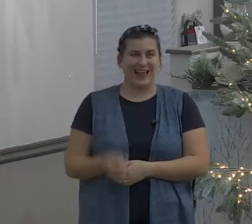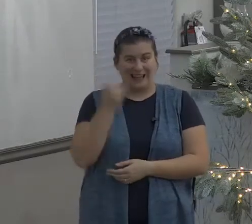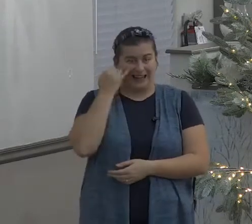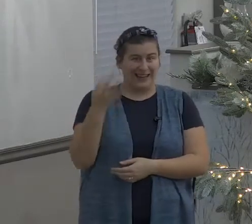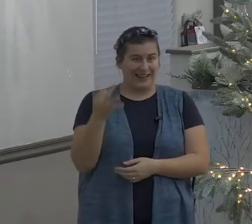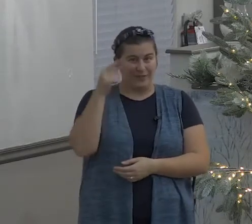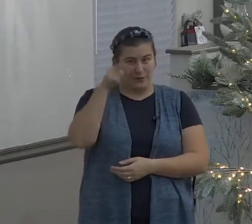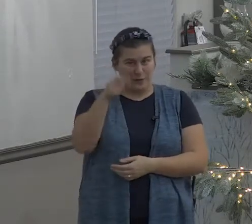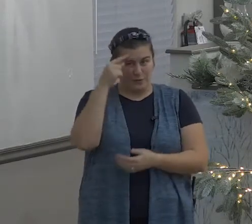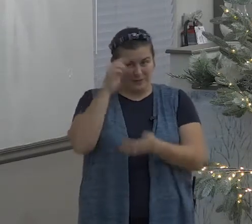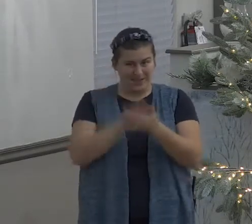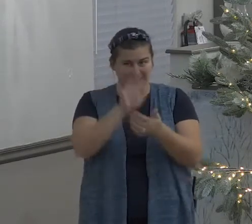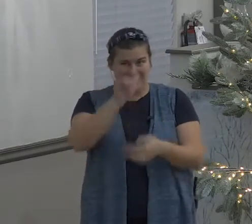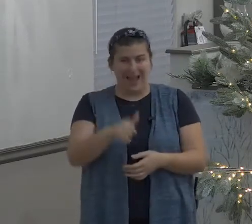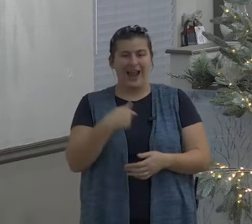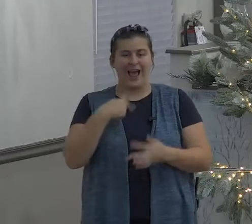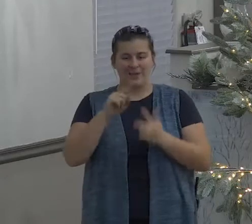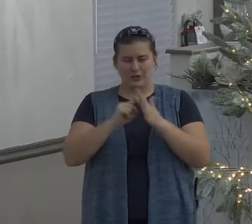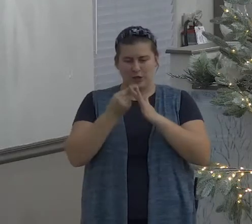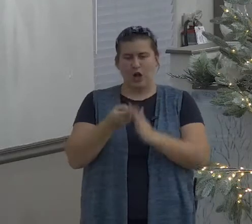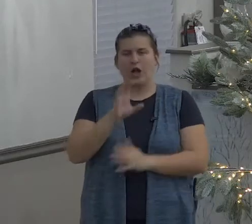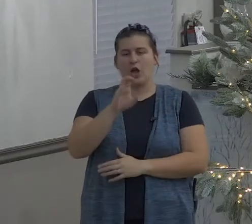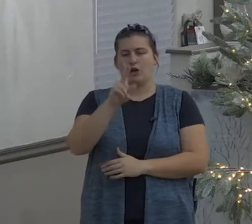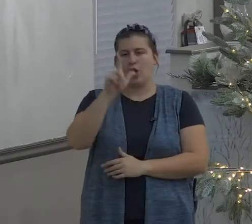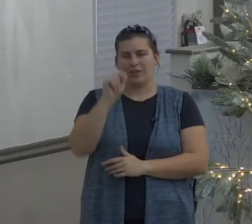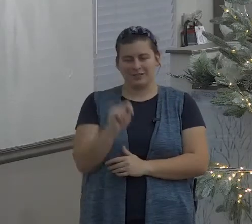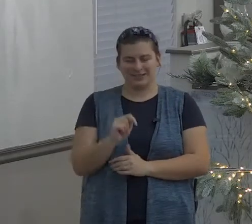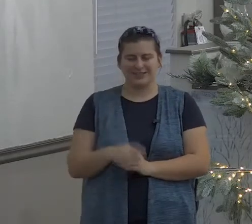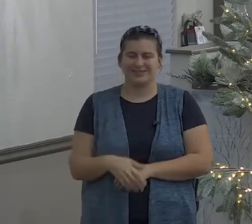made sure all those Old Testament people had matches